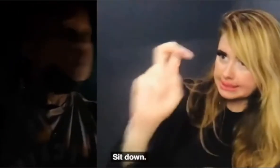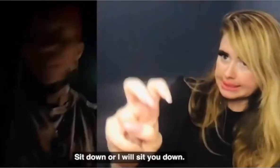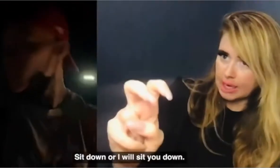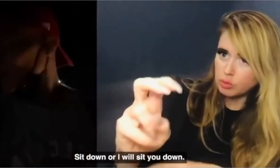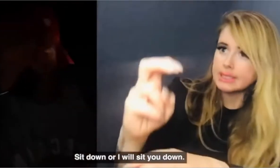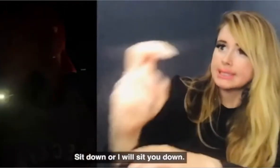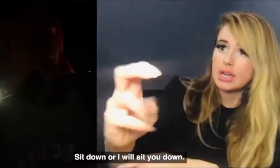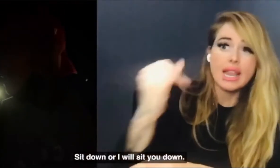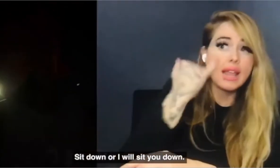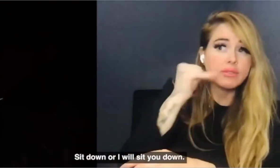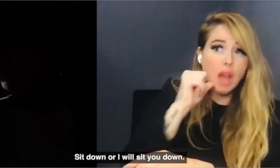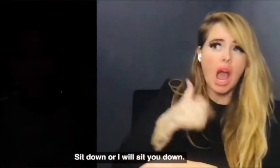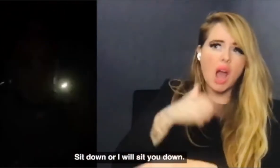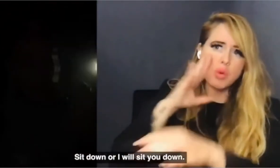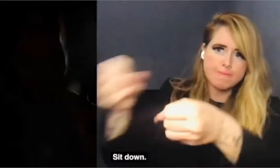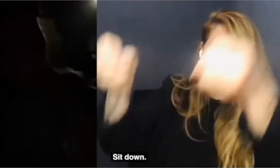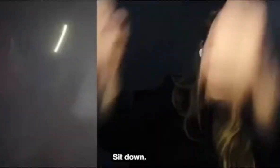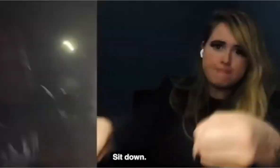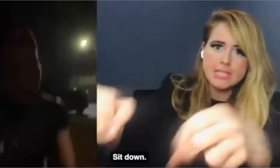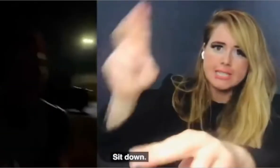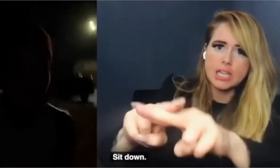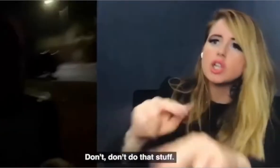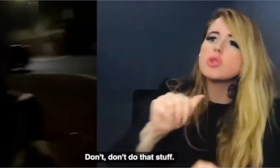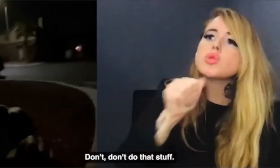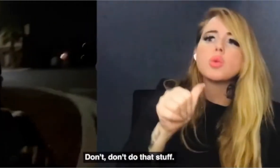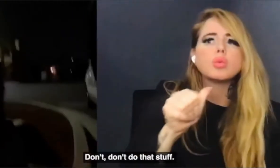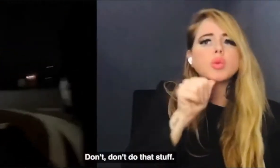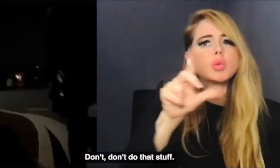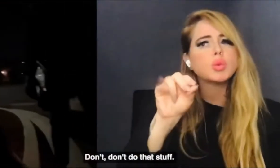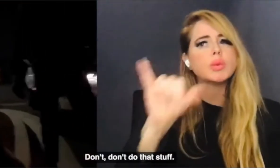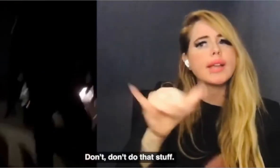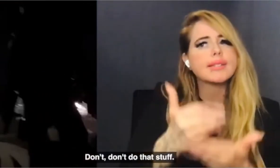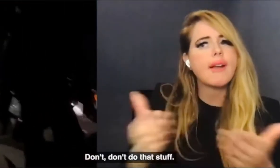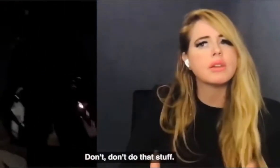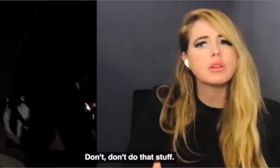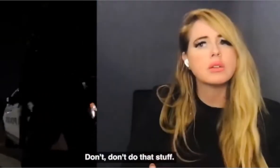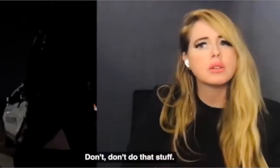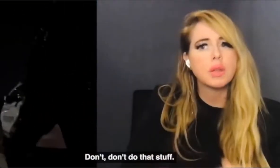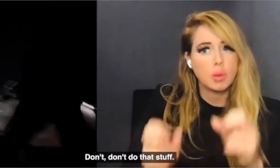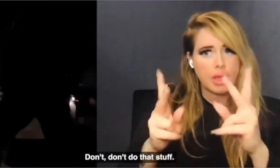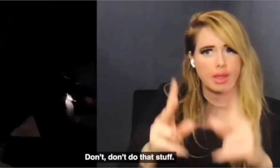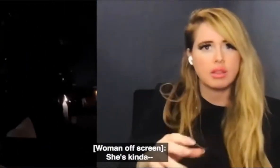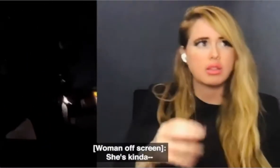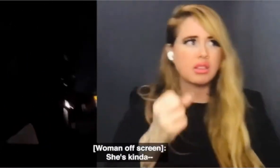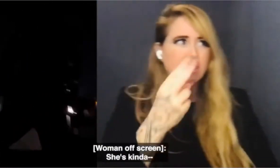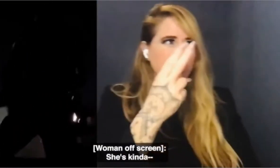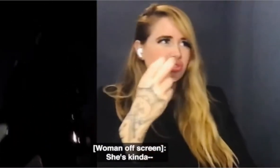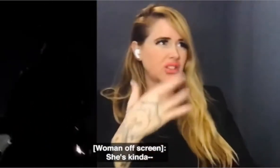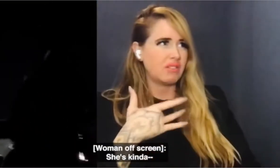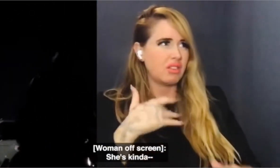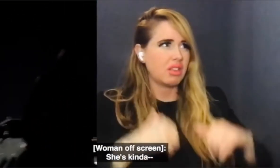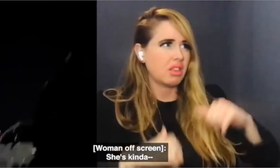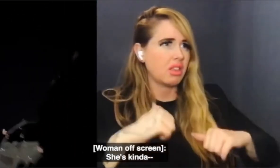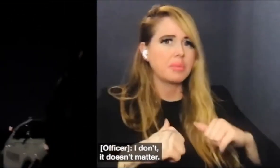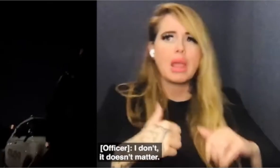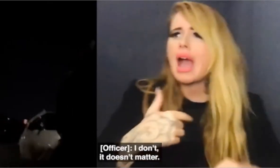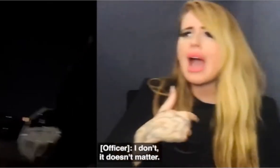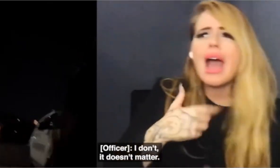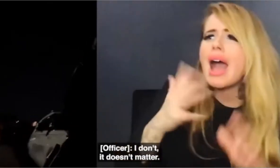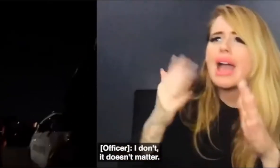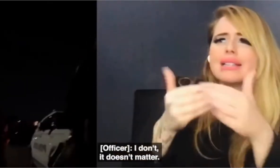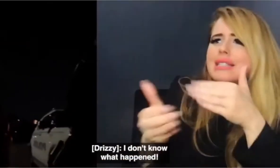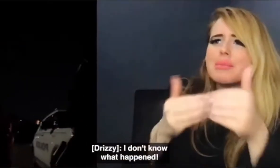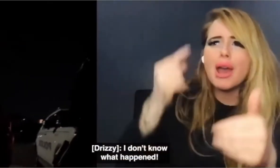sit down or i will sit you down sit down don't don't do that stuff okay she's kind of too insecure i